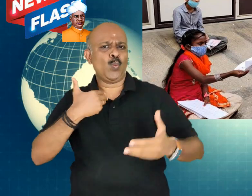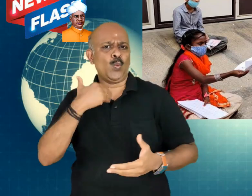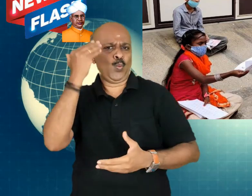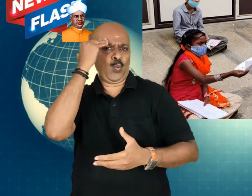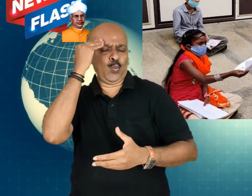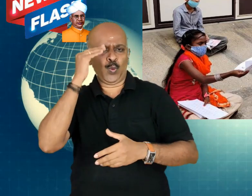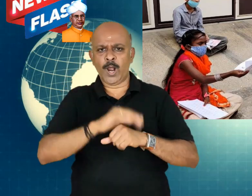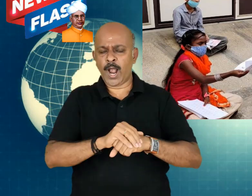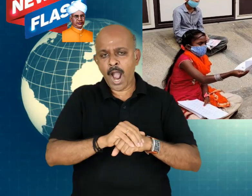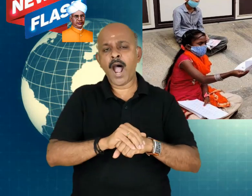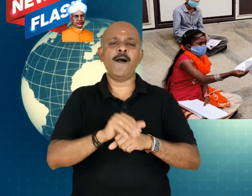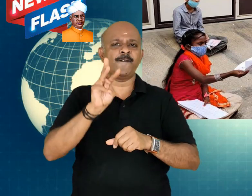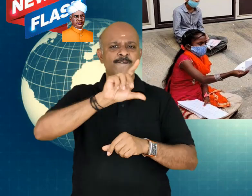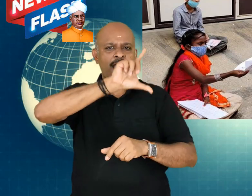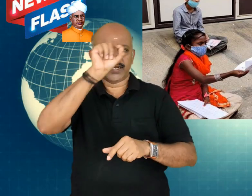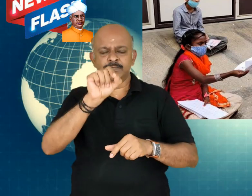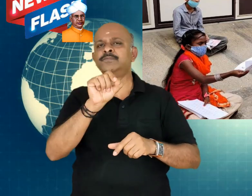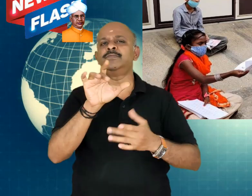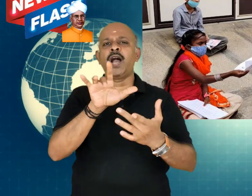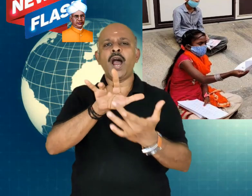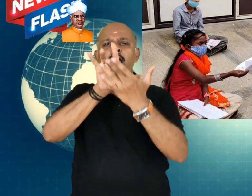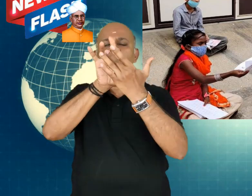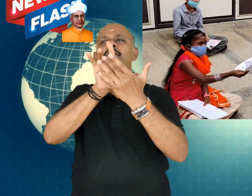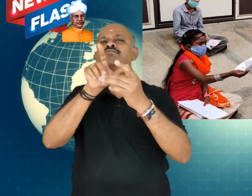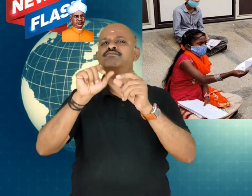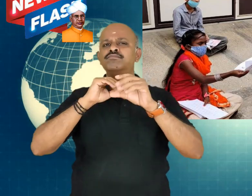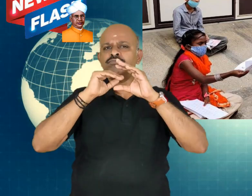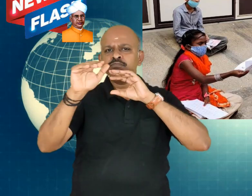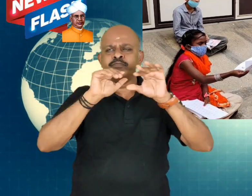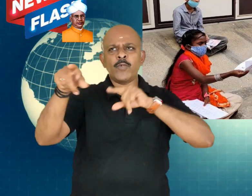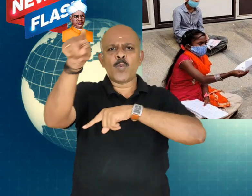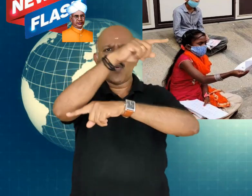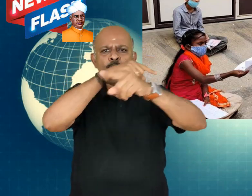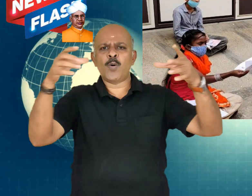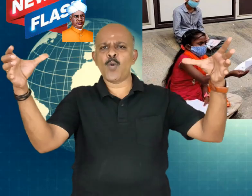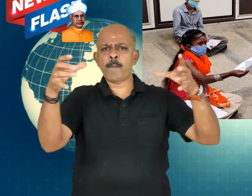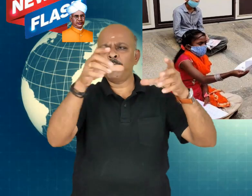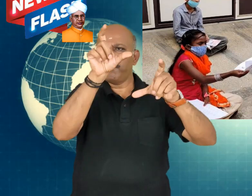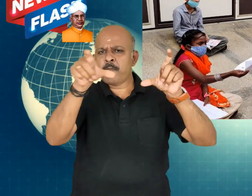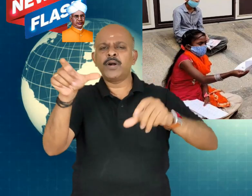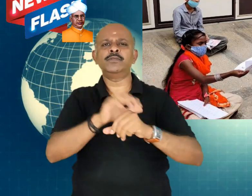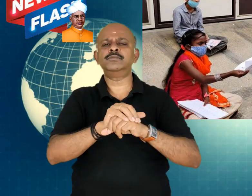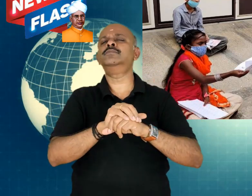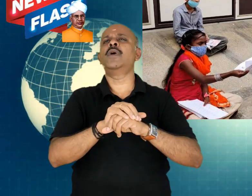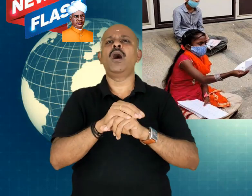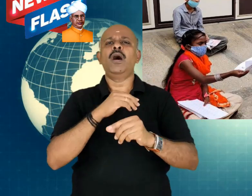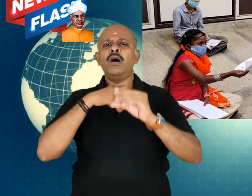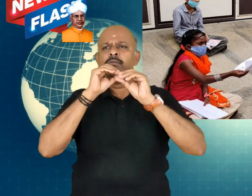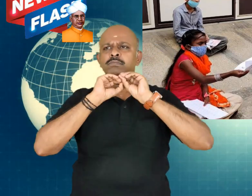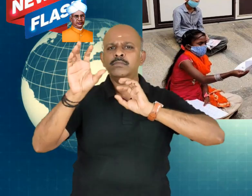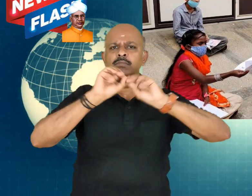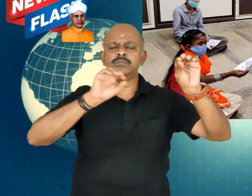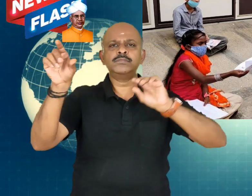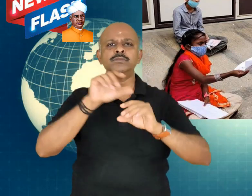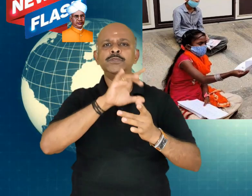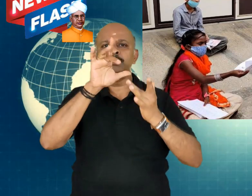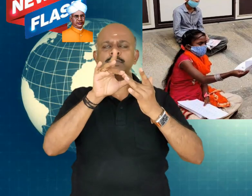teaches Canada and science. But due to the lockdown, the concepts and teachings are to be through WhatsApp